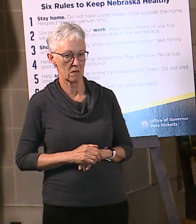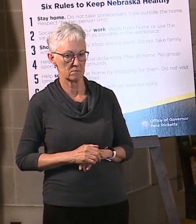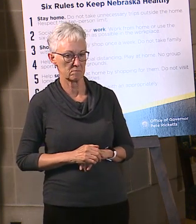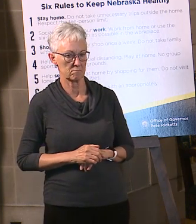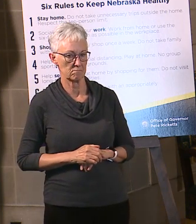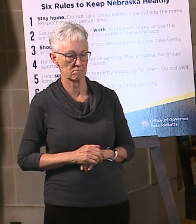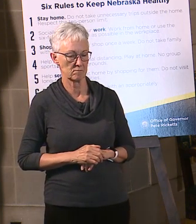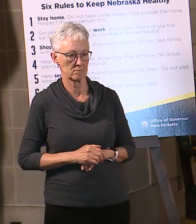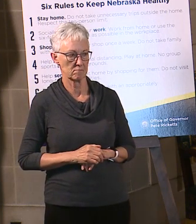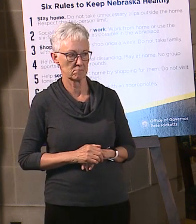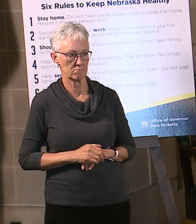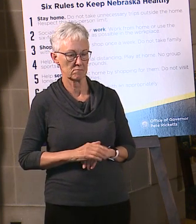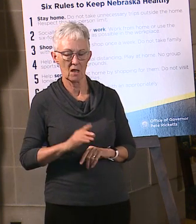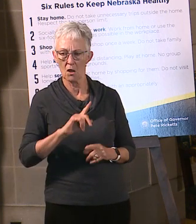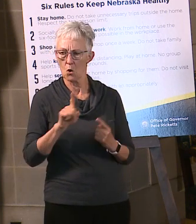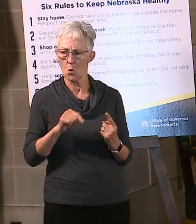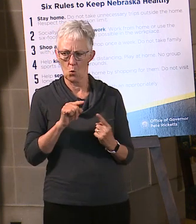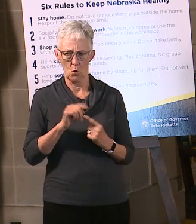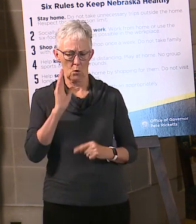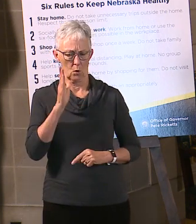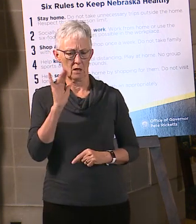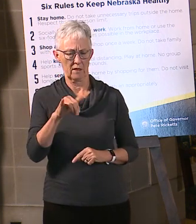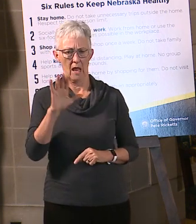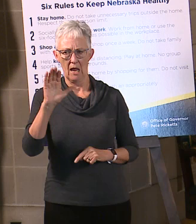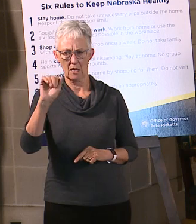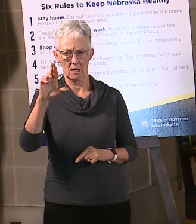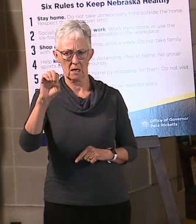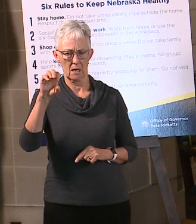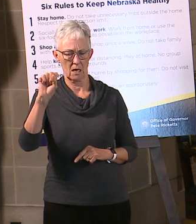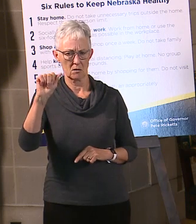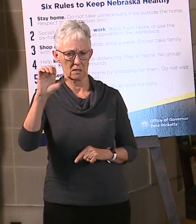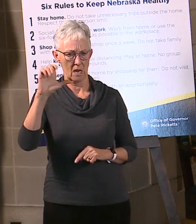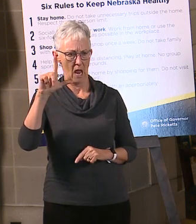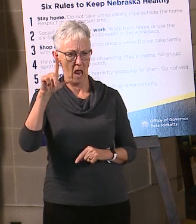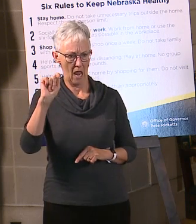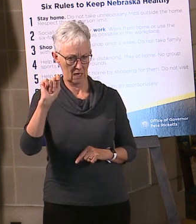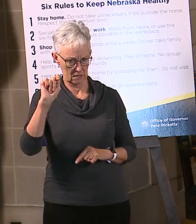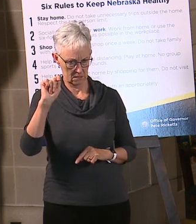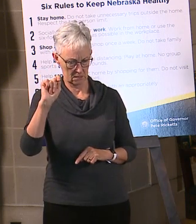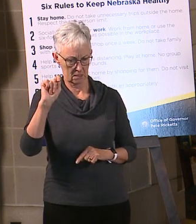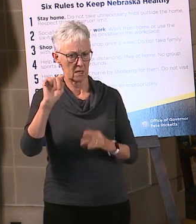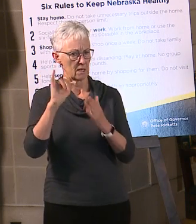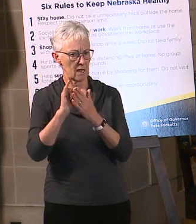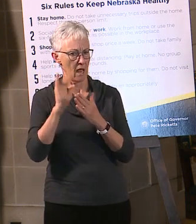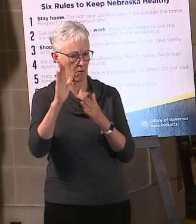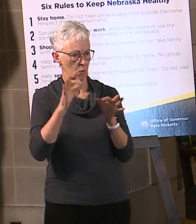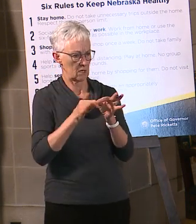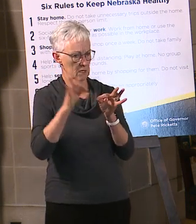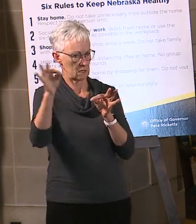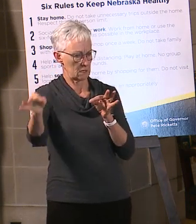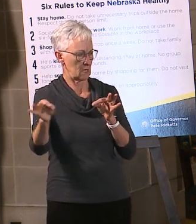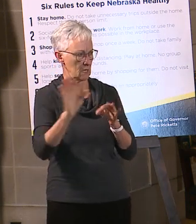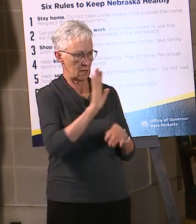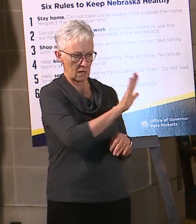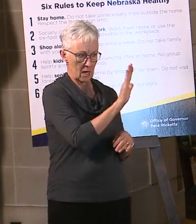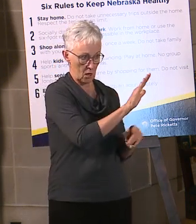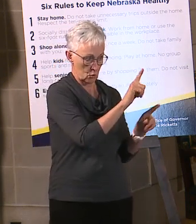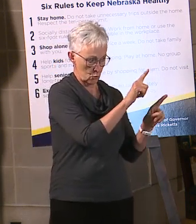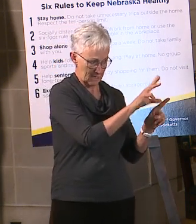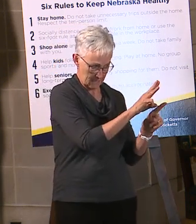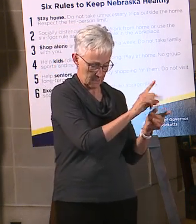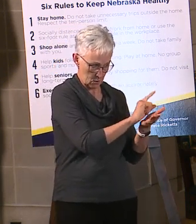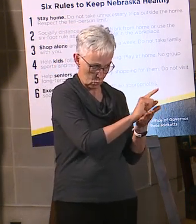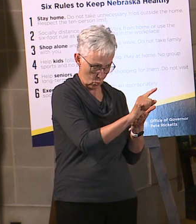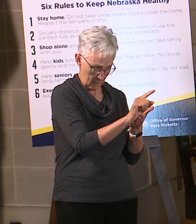-week unemployment extension for those who have reached their 26-week limit be implemented? That is supposed to be, Rob, that